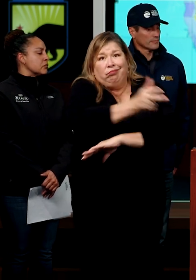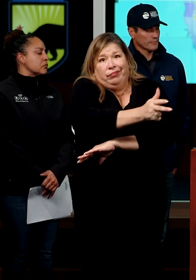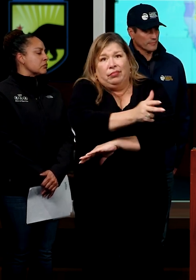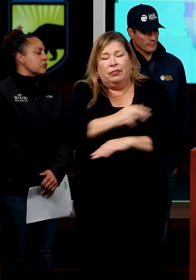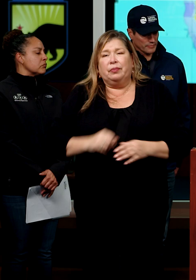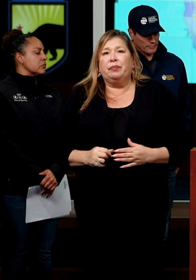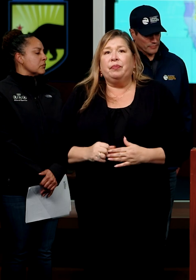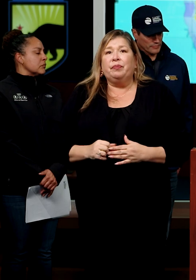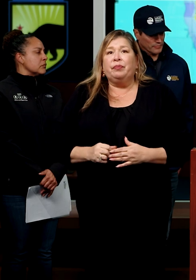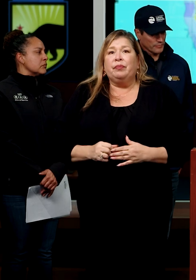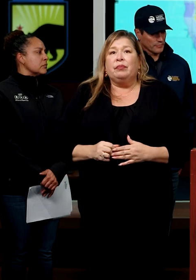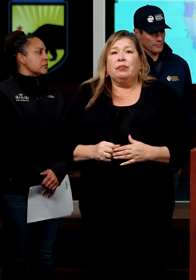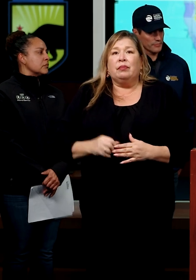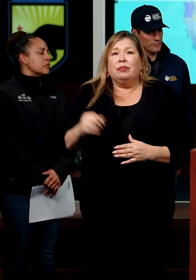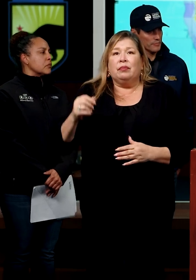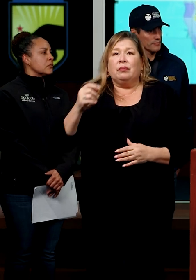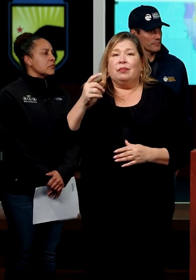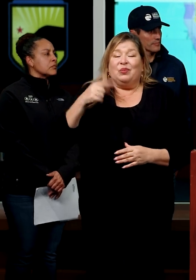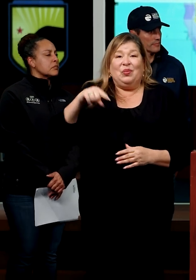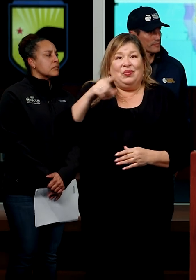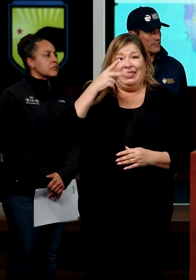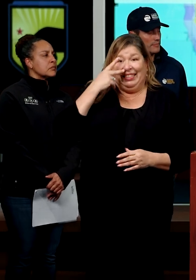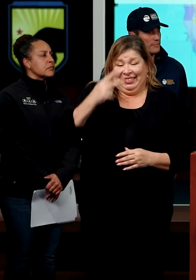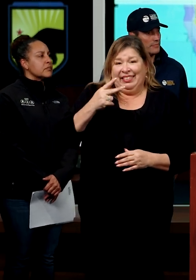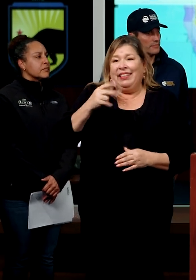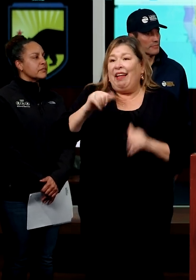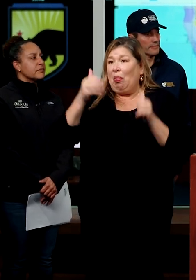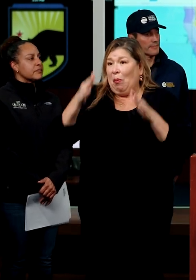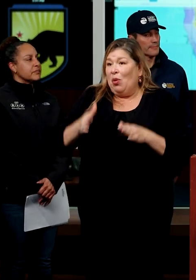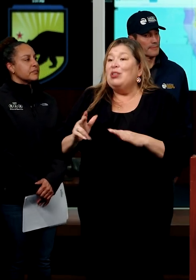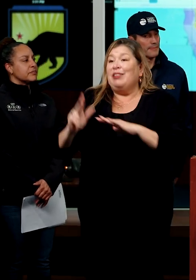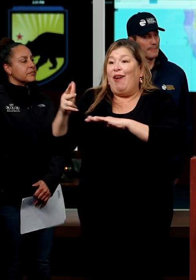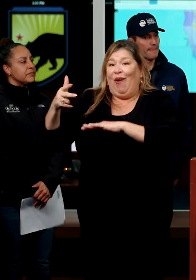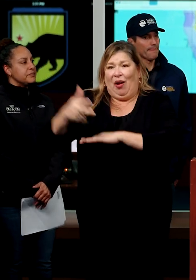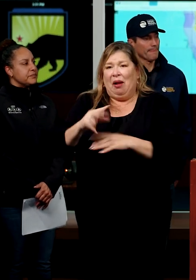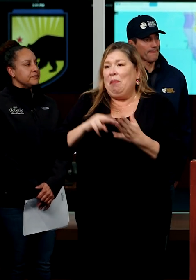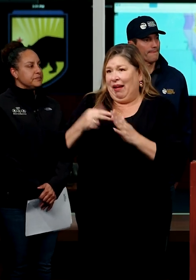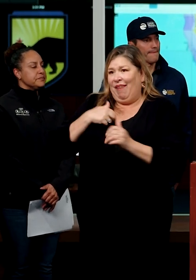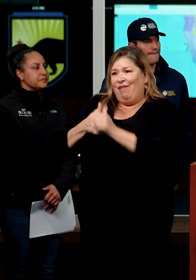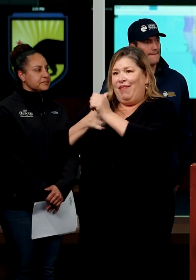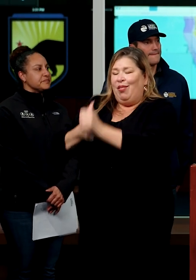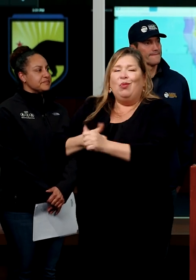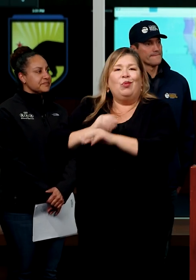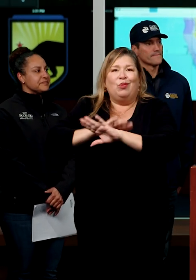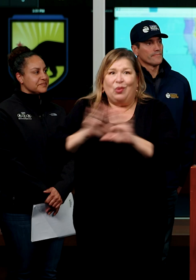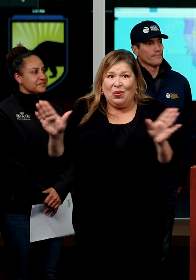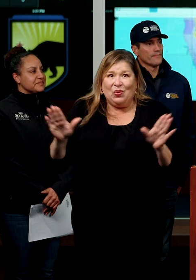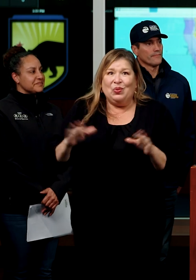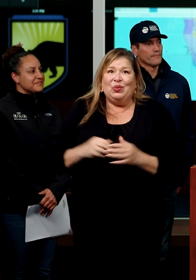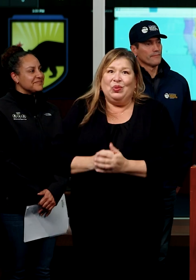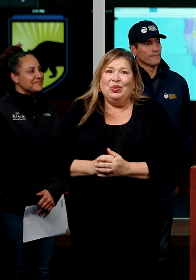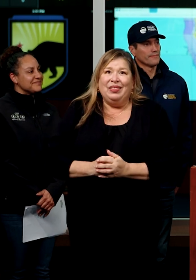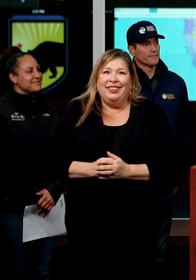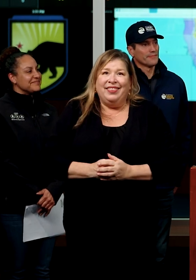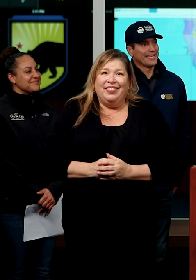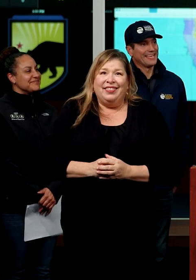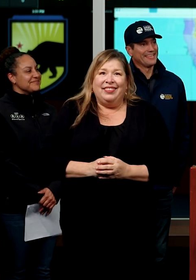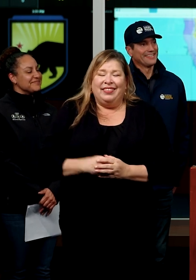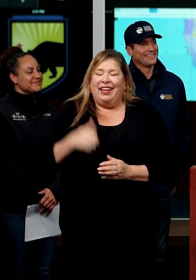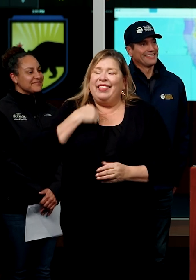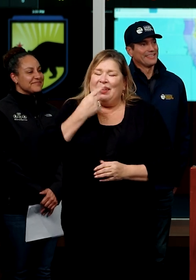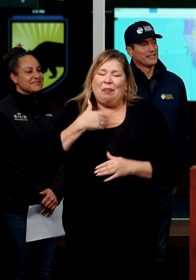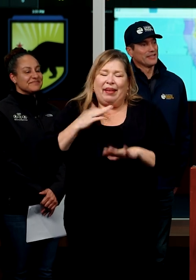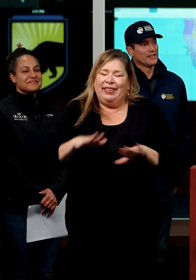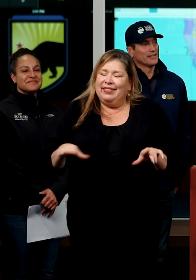you're an expert, but you, you see this just because someone else does it, doesn't make it right. I mean, I seem to say that to my kids almost an